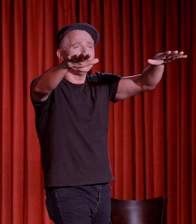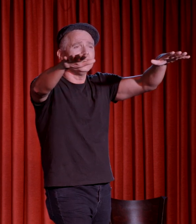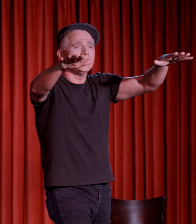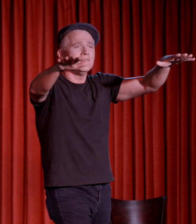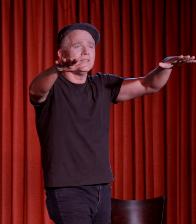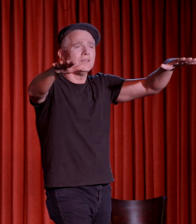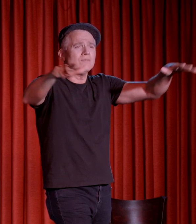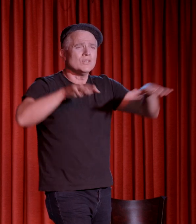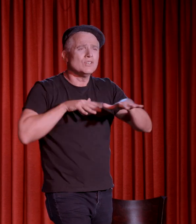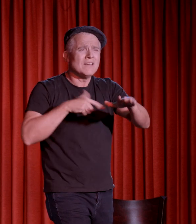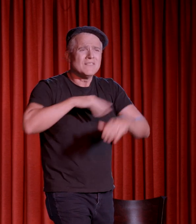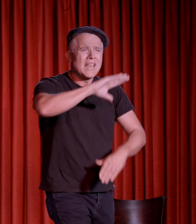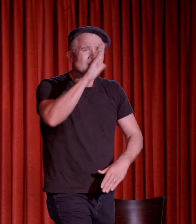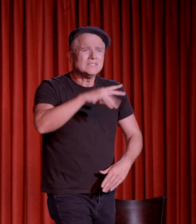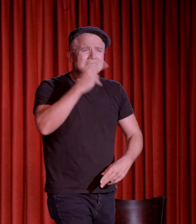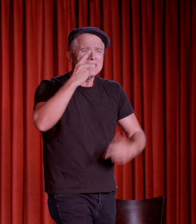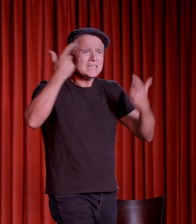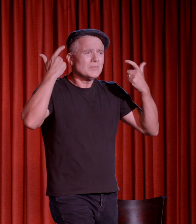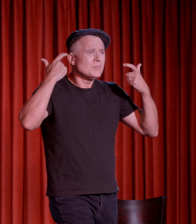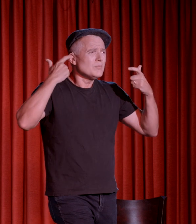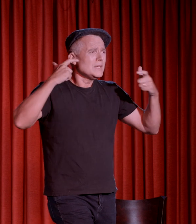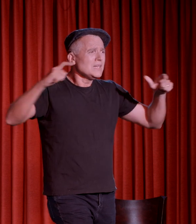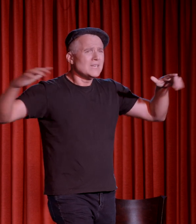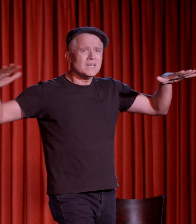River I've never seen a sea